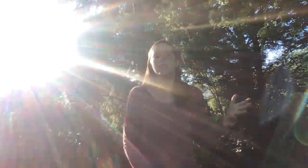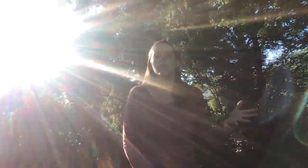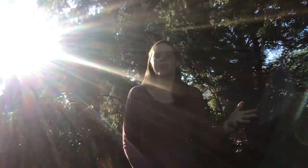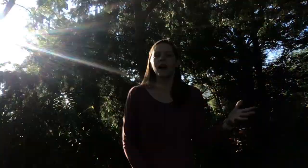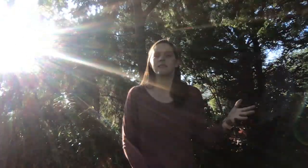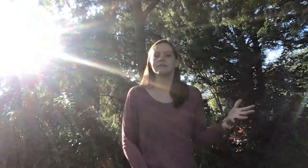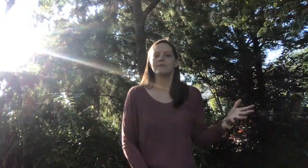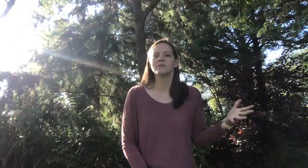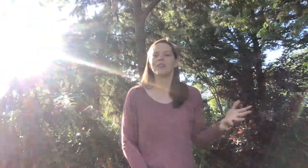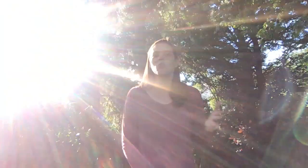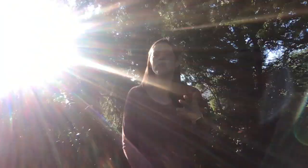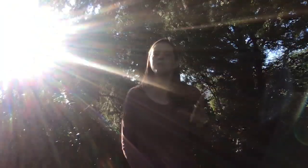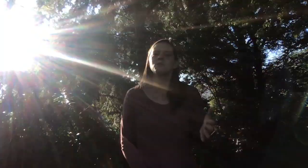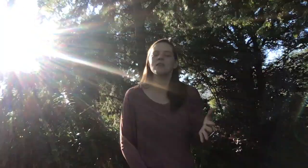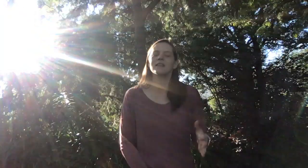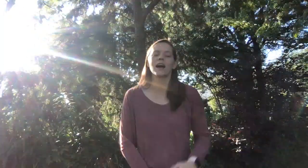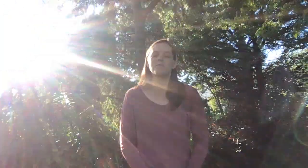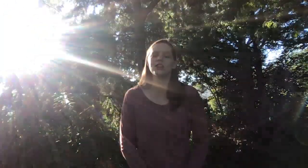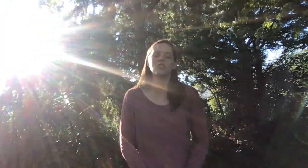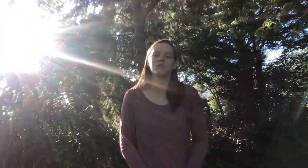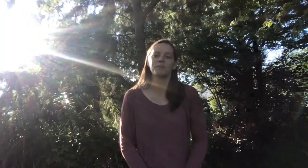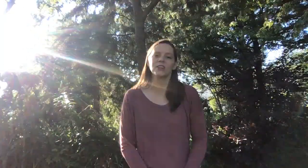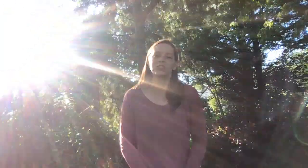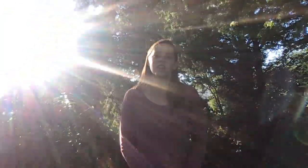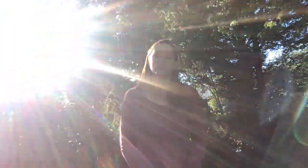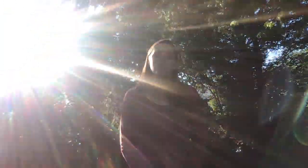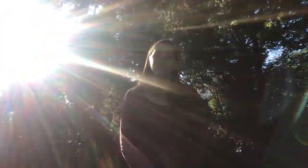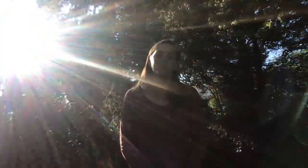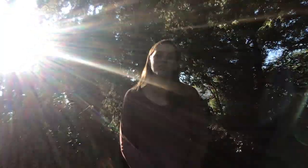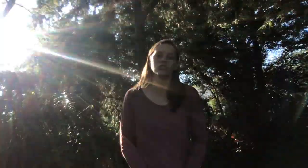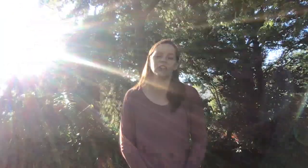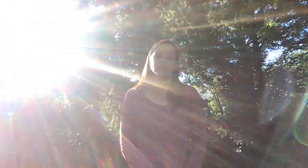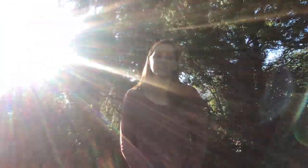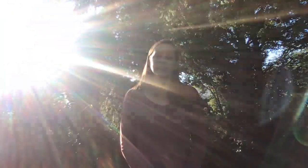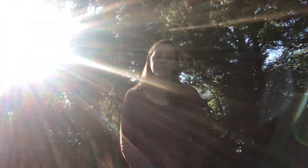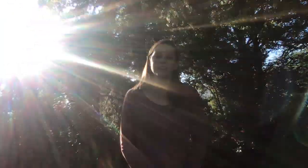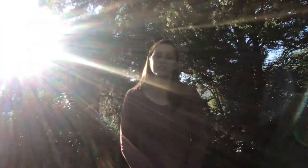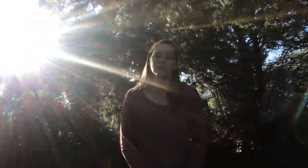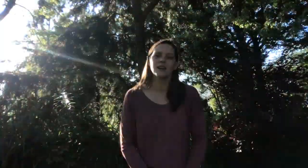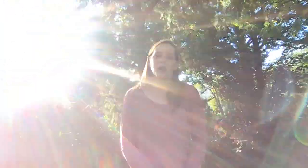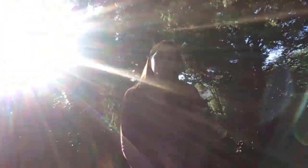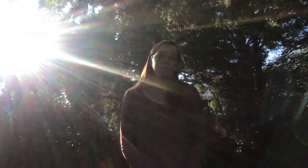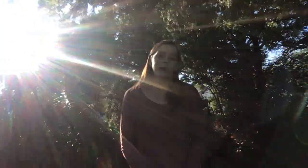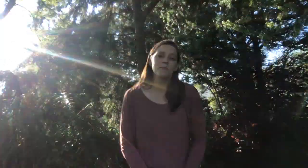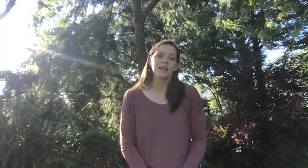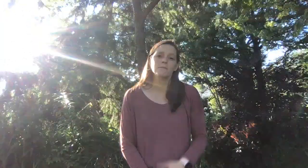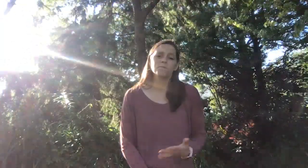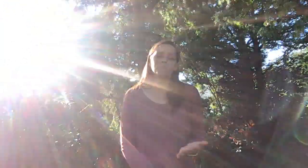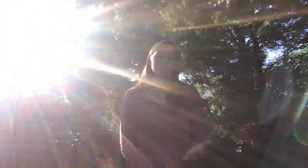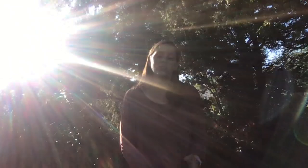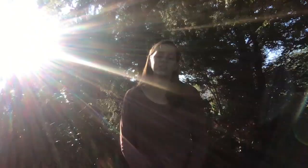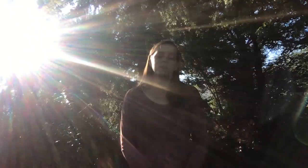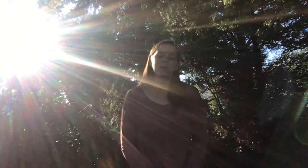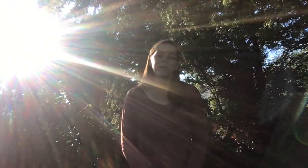like that. Of course, God made you special and you have special gifts and ideas. But maybe, just maybe,